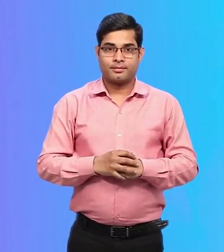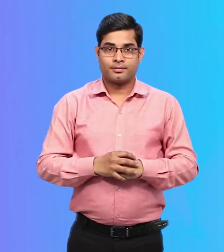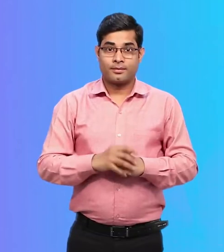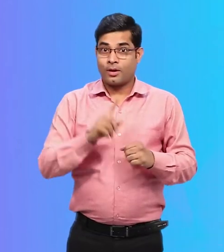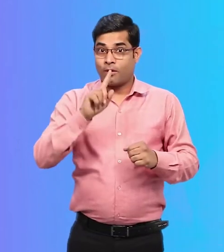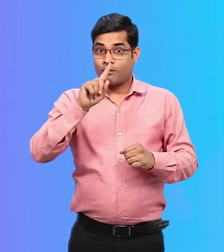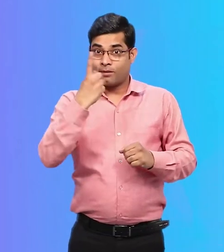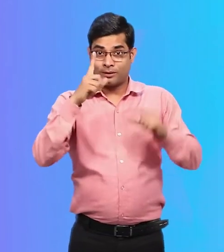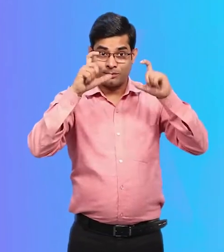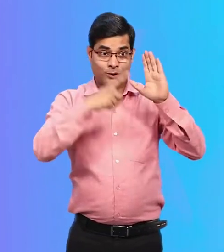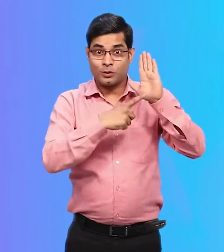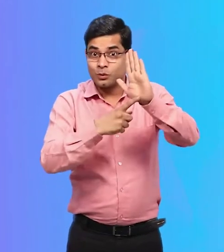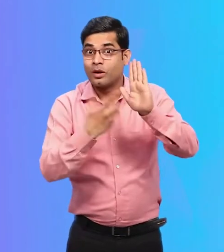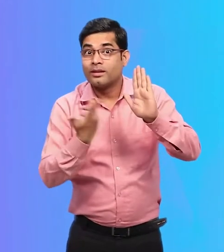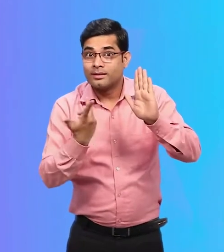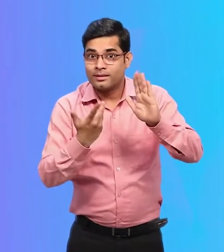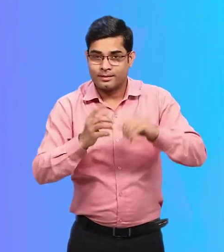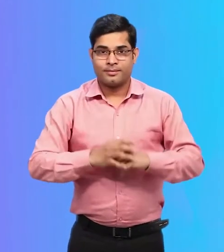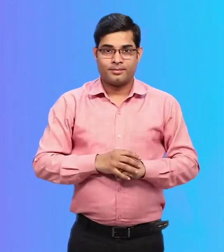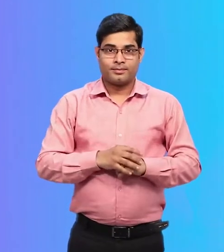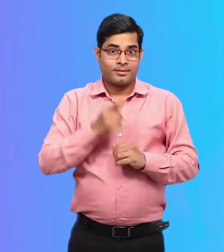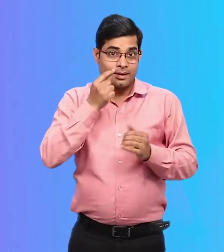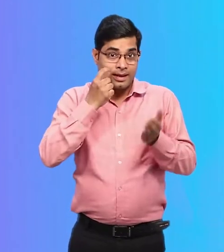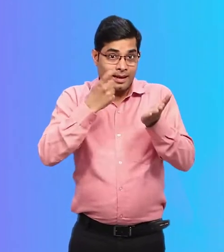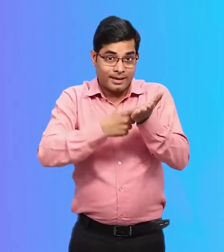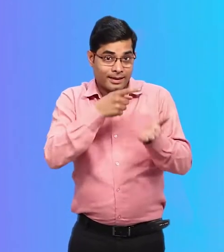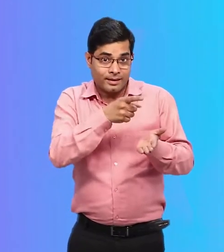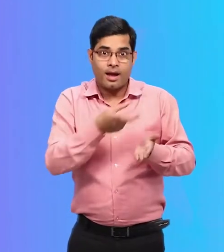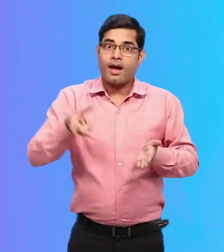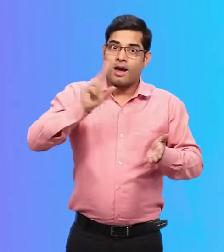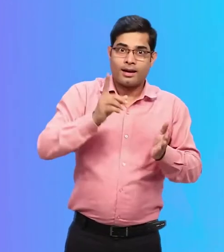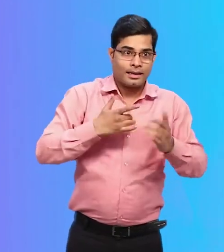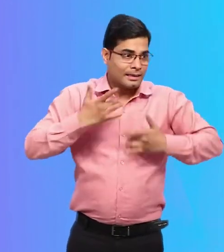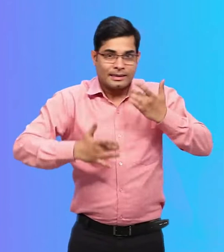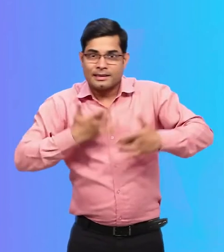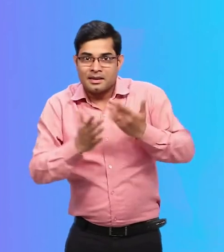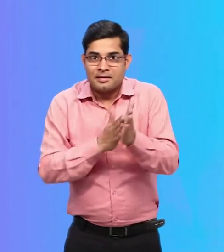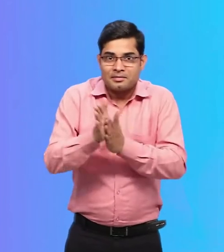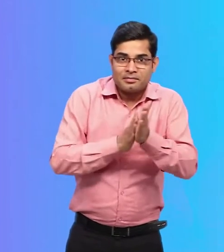The first picture shows an excited Rohan rushing towards Priya and Maya